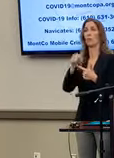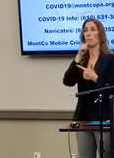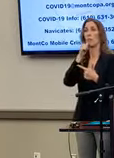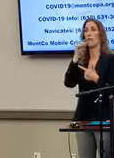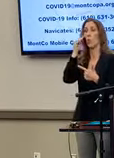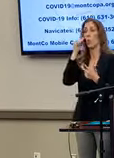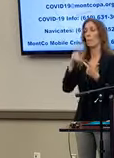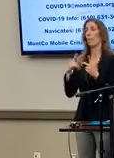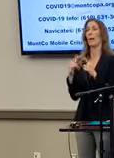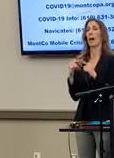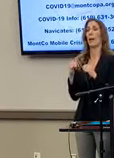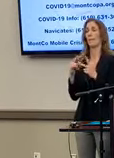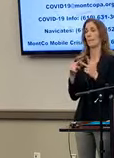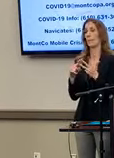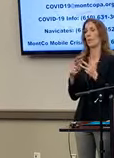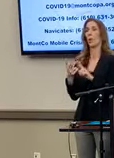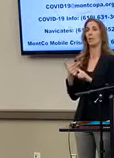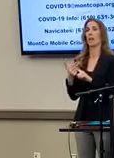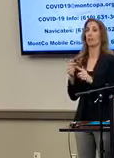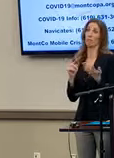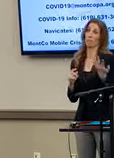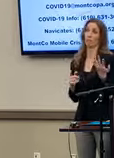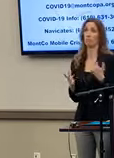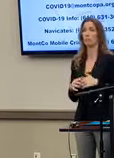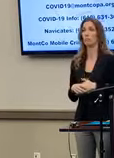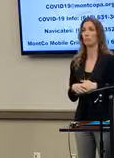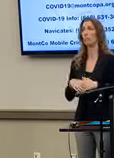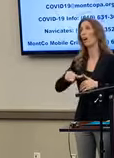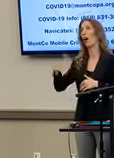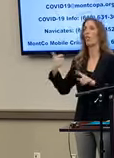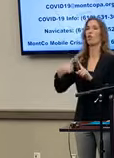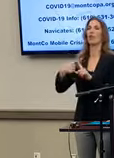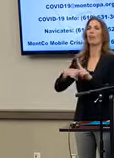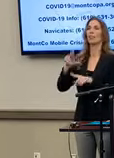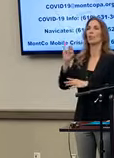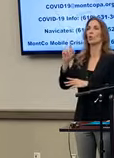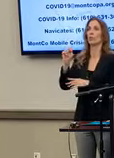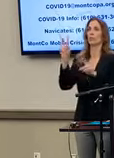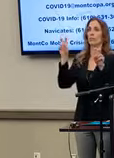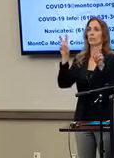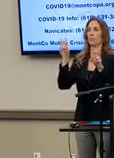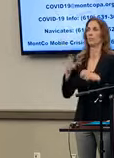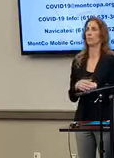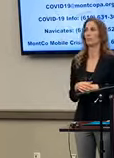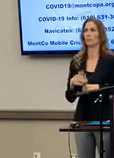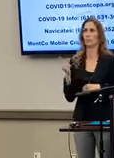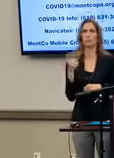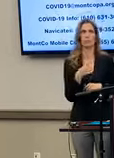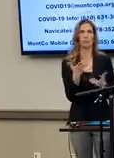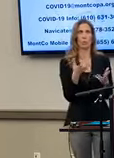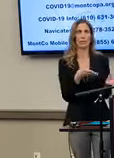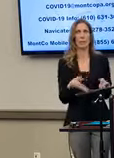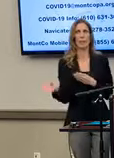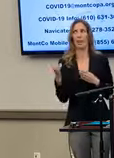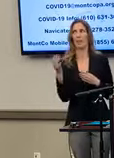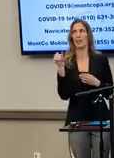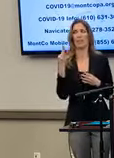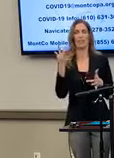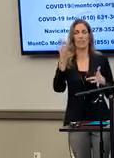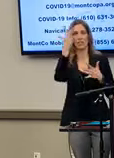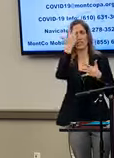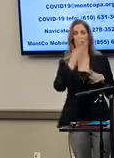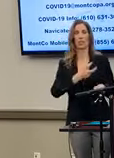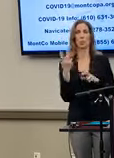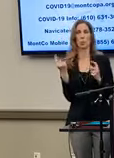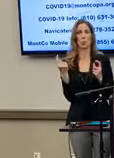campsites, and hotels, and other rental units, I think it said. What's the plan if they fall ill